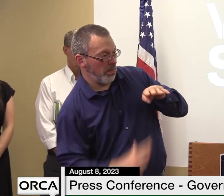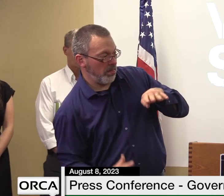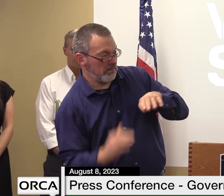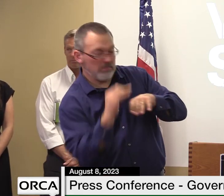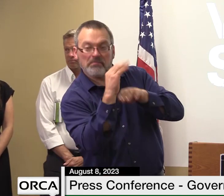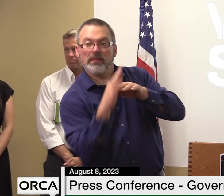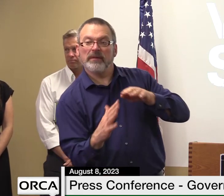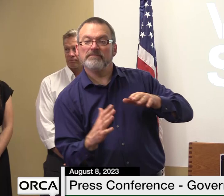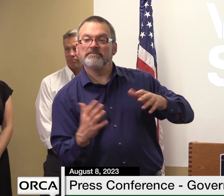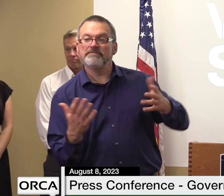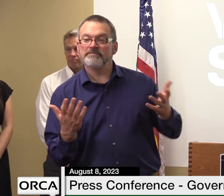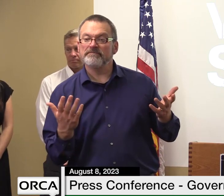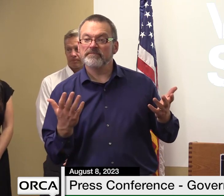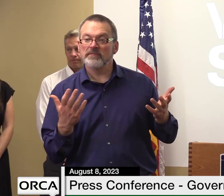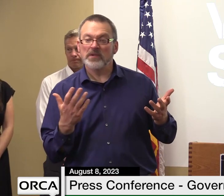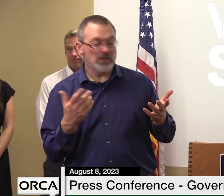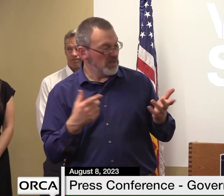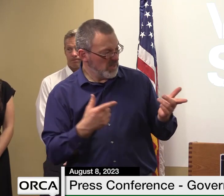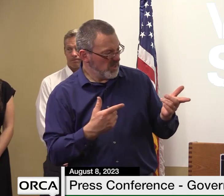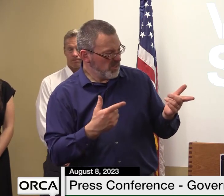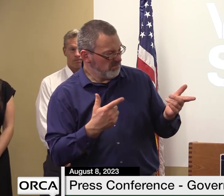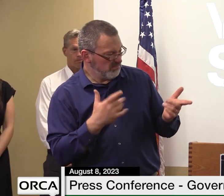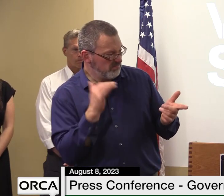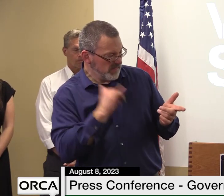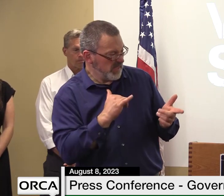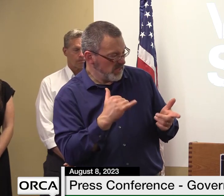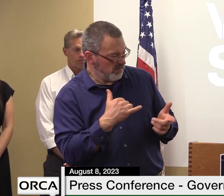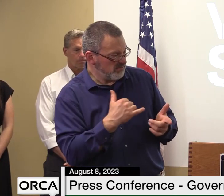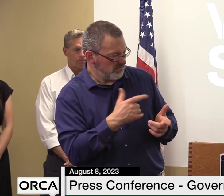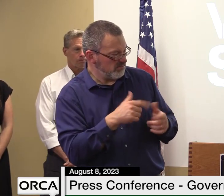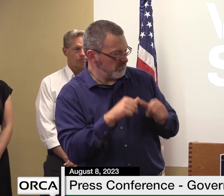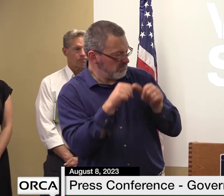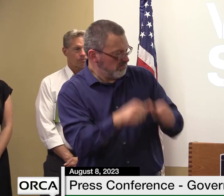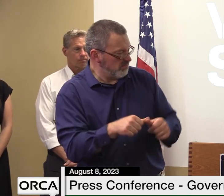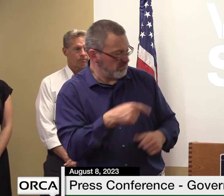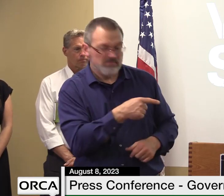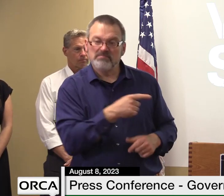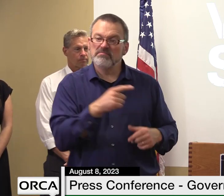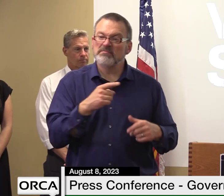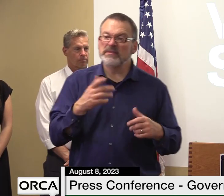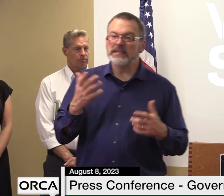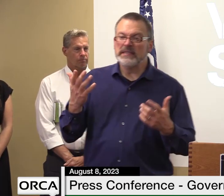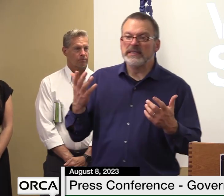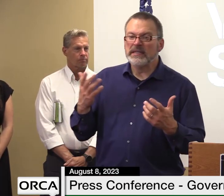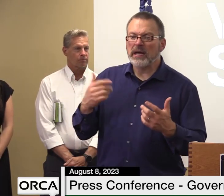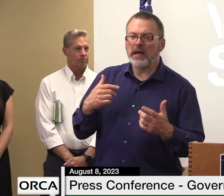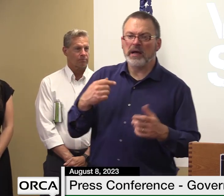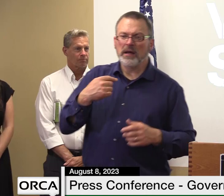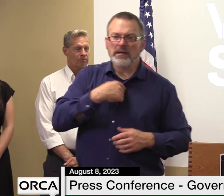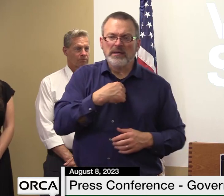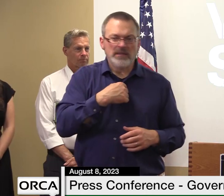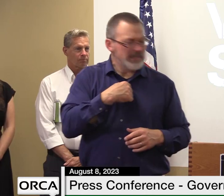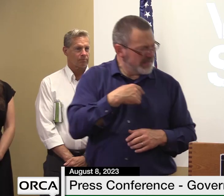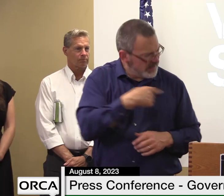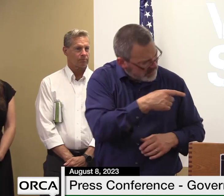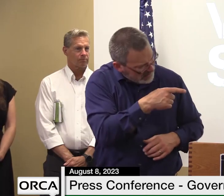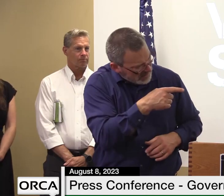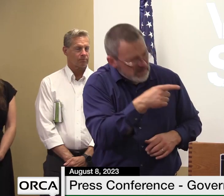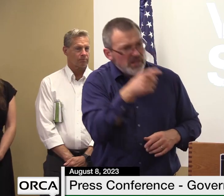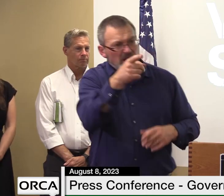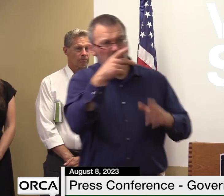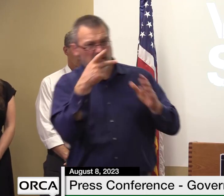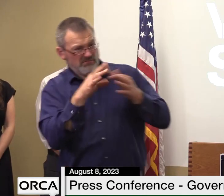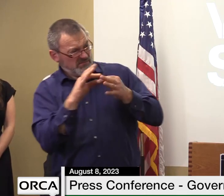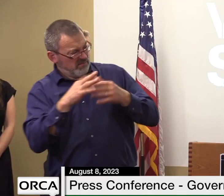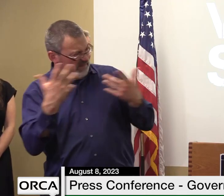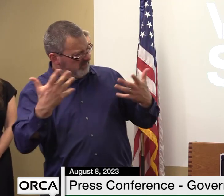sort of it it will we i would say that that can be fixed um not ready to put a dollar amount on